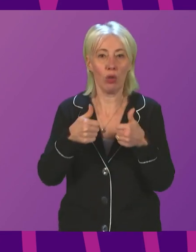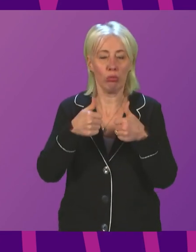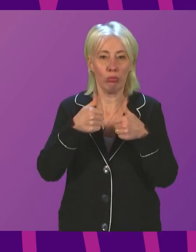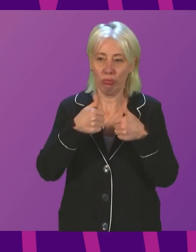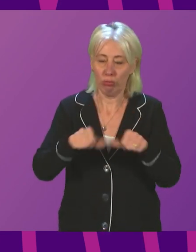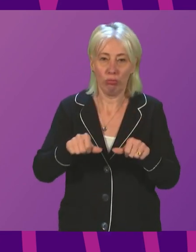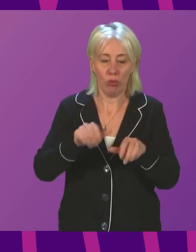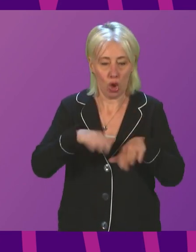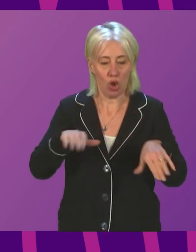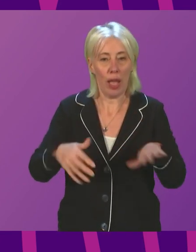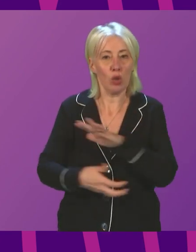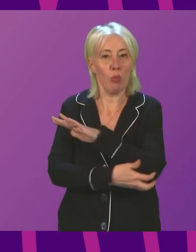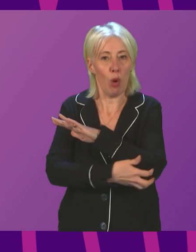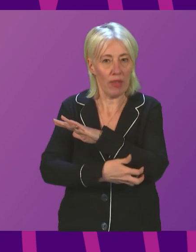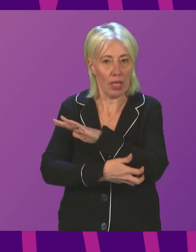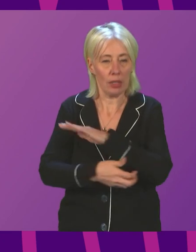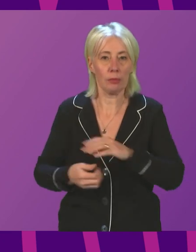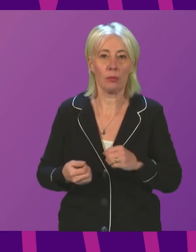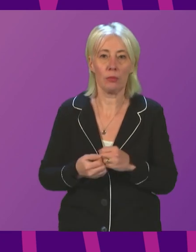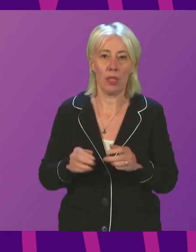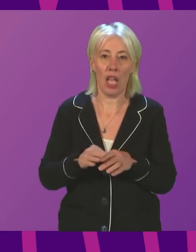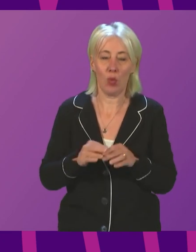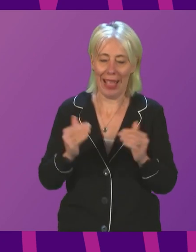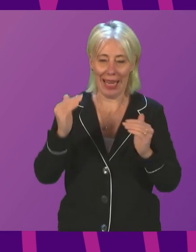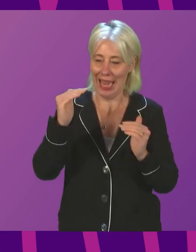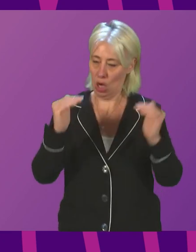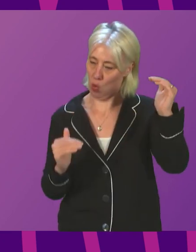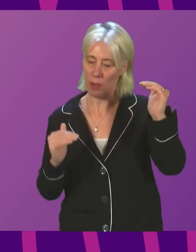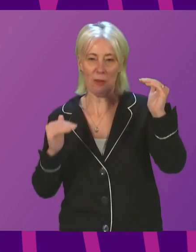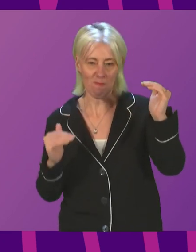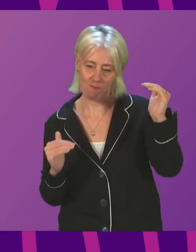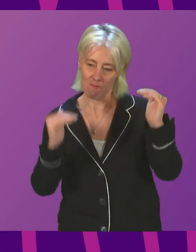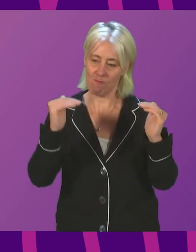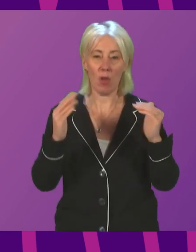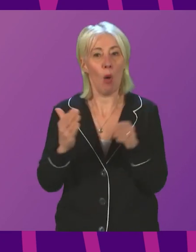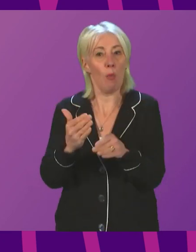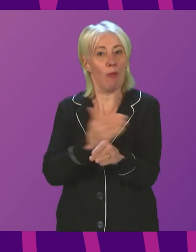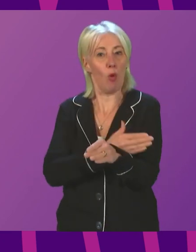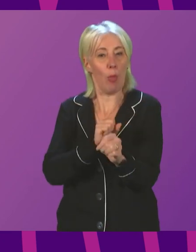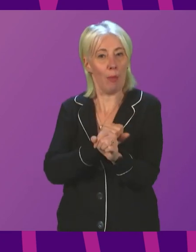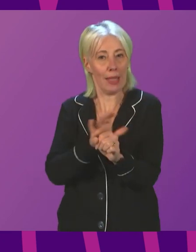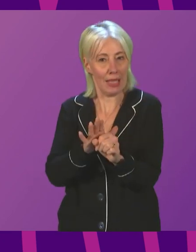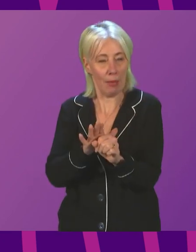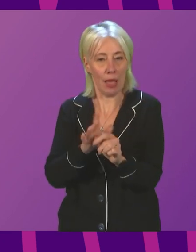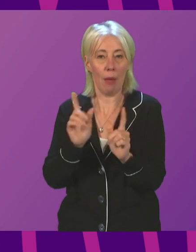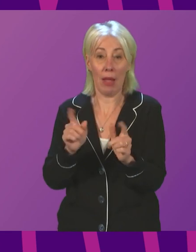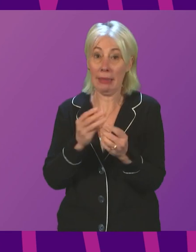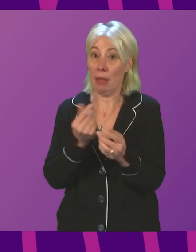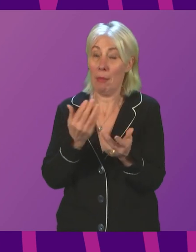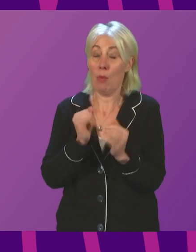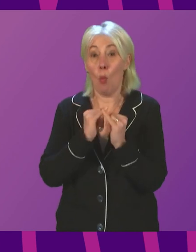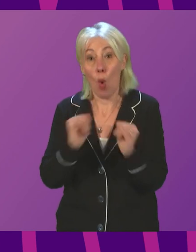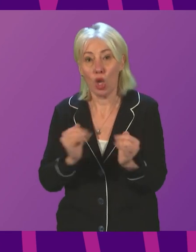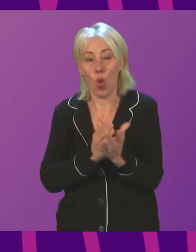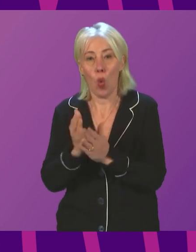child poverty, to address the inequalities that existed pre-pandemic, which have been exacerbated by the